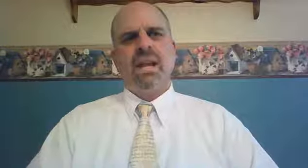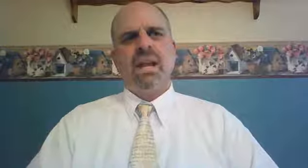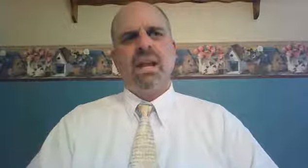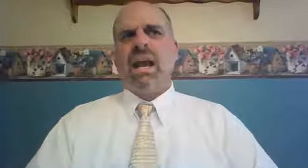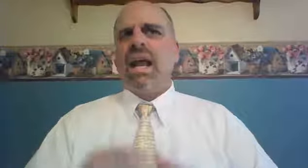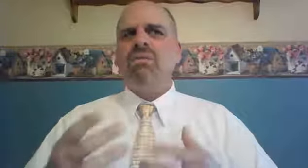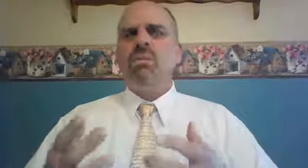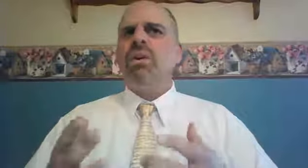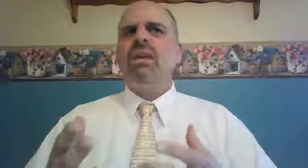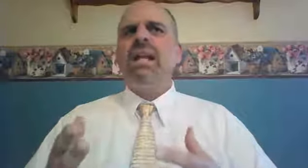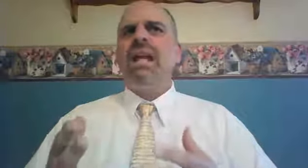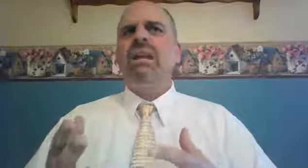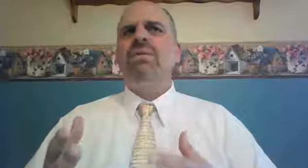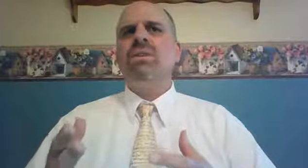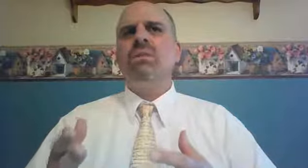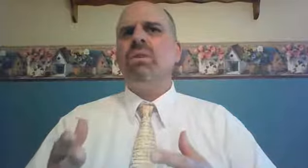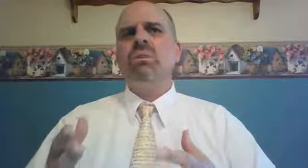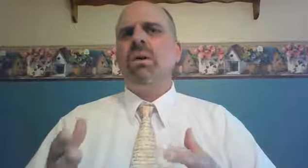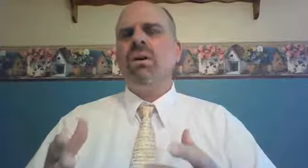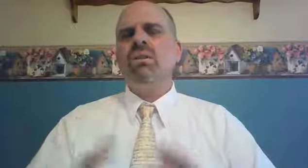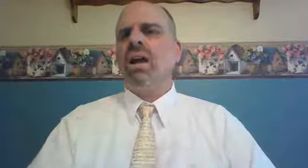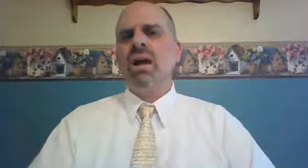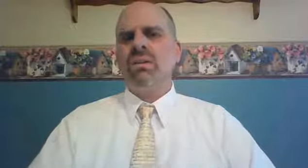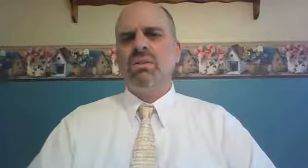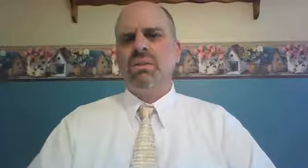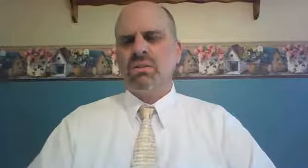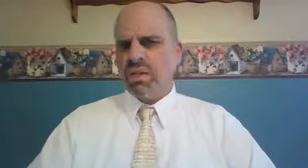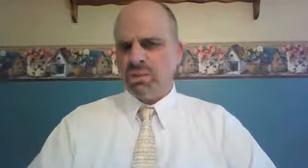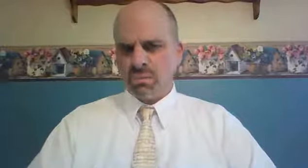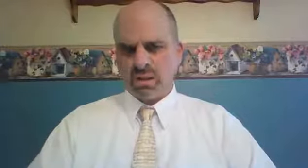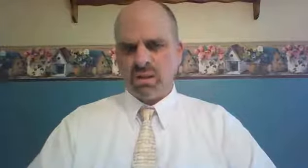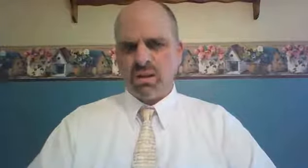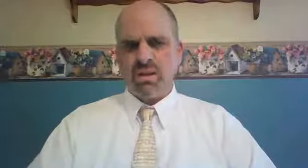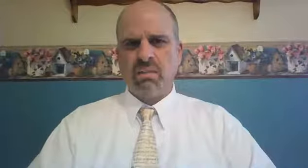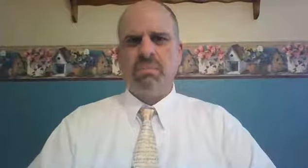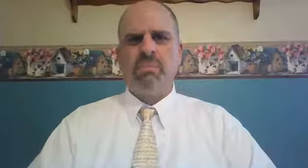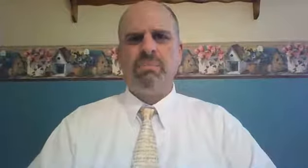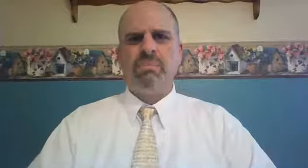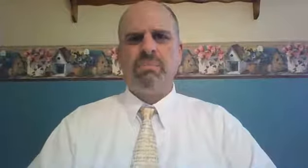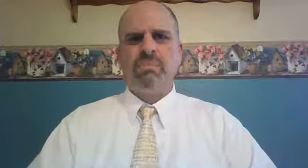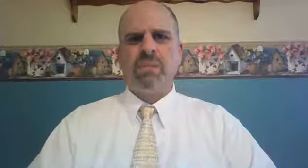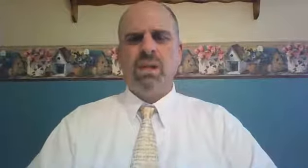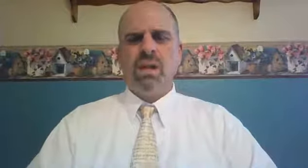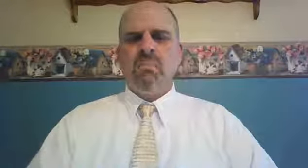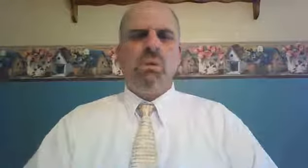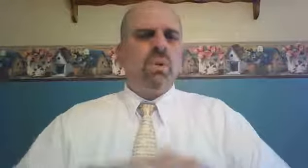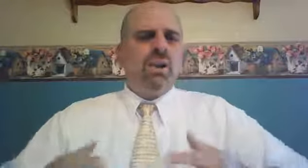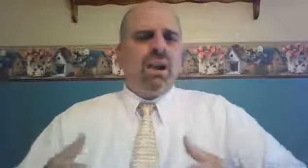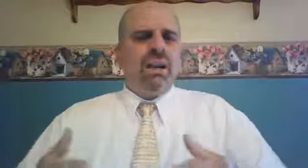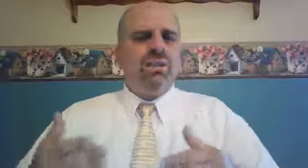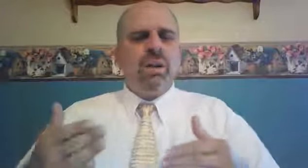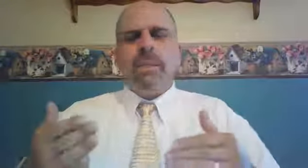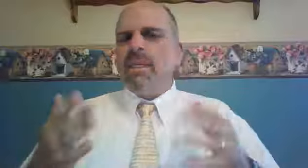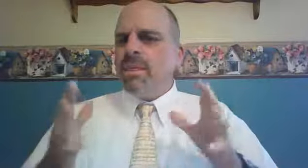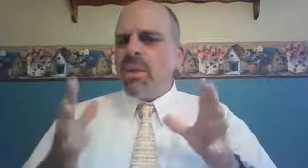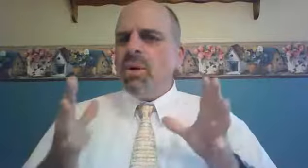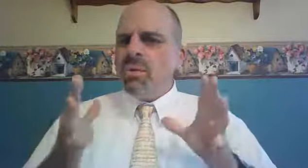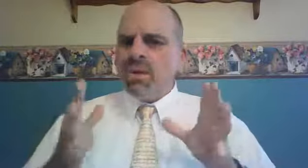And I have to wonder again if this was part of God's judgment on them. But regardless, they were in a